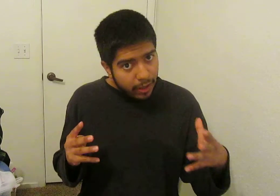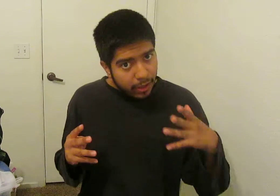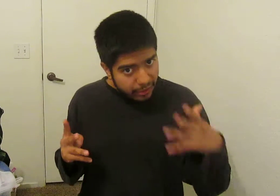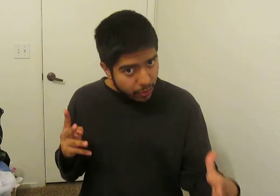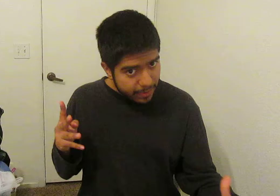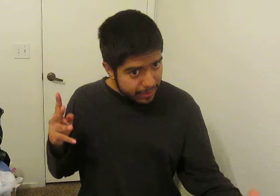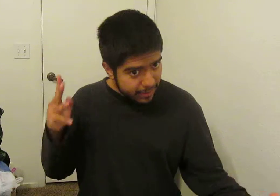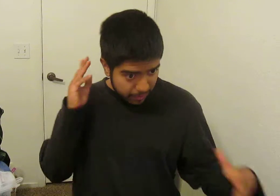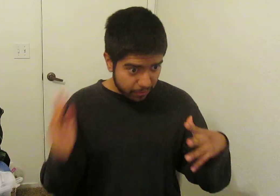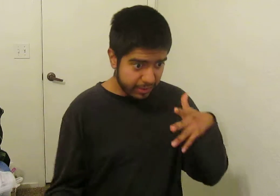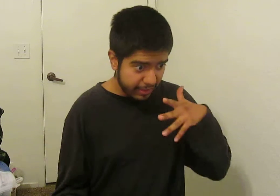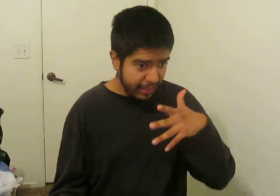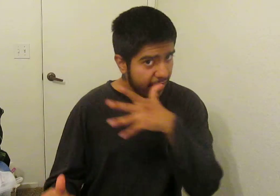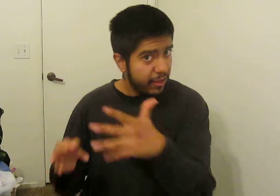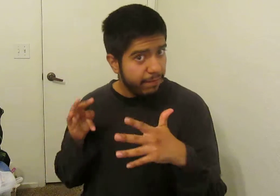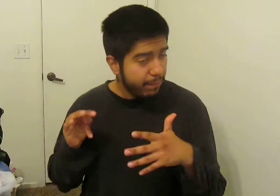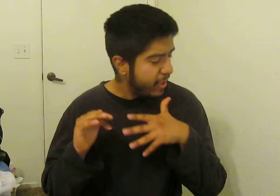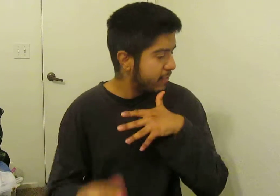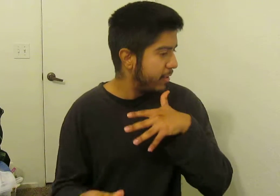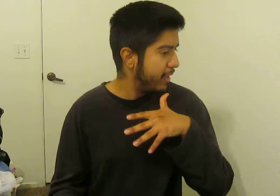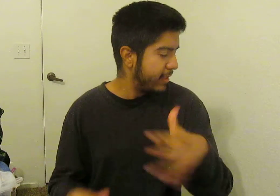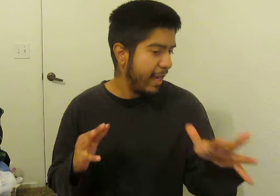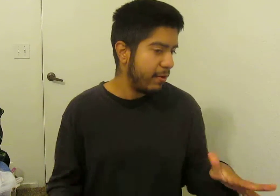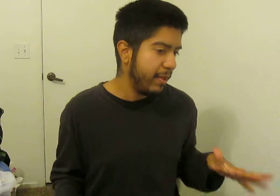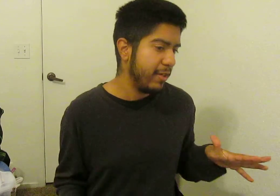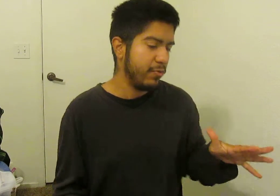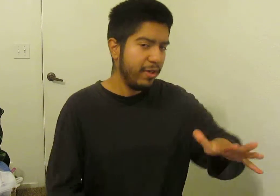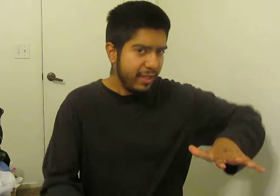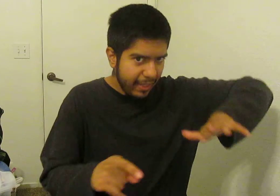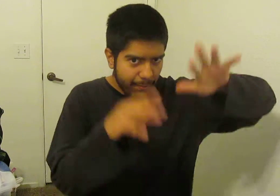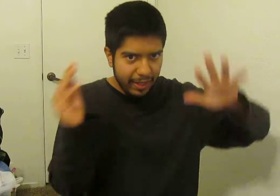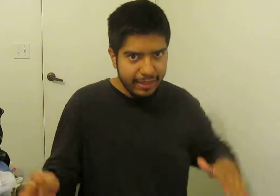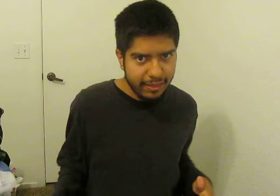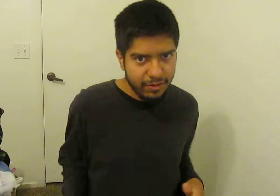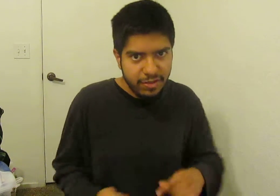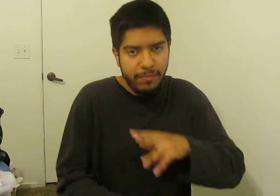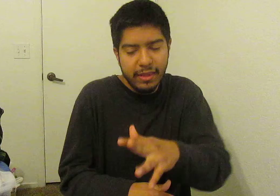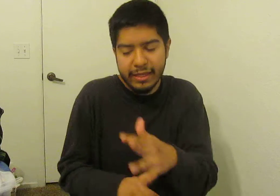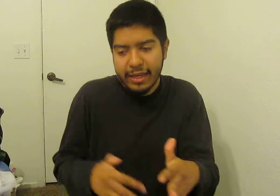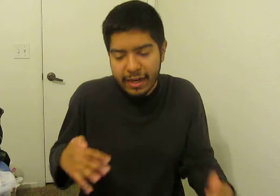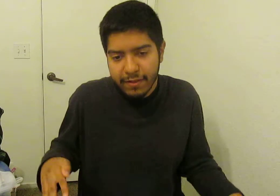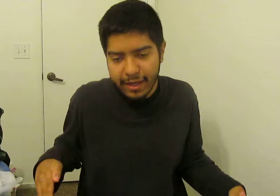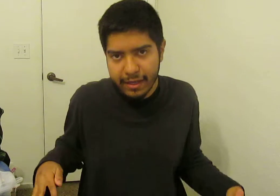where humans and ghouls can kind of live peacefully and together because when he implied that there's something that can kind of like